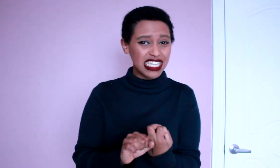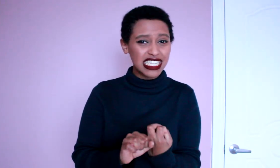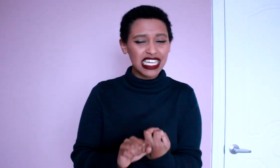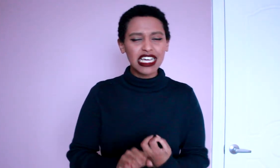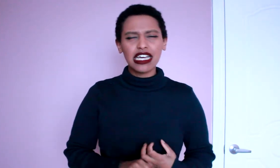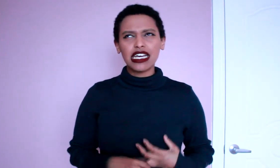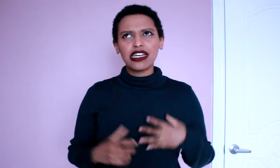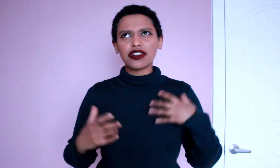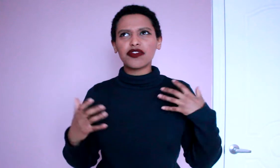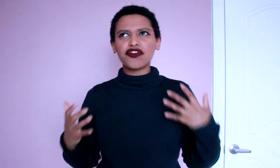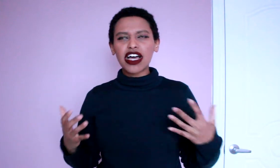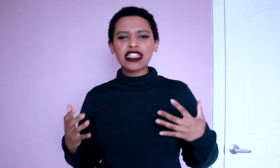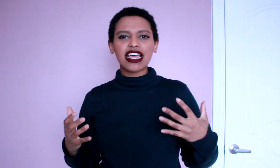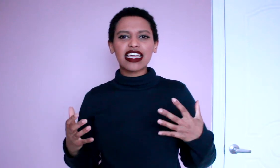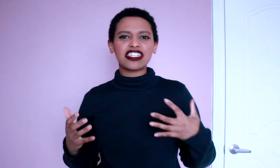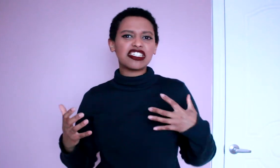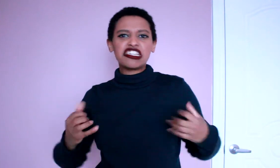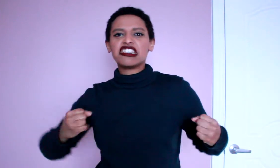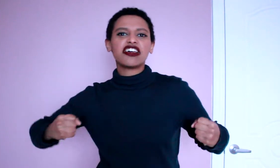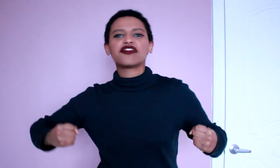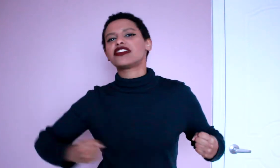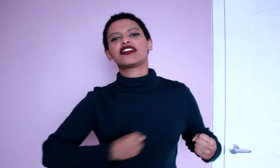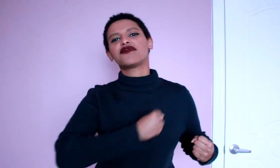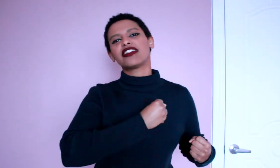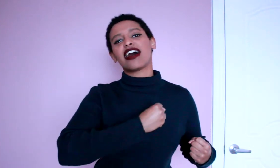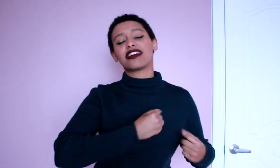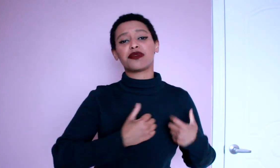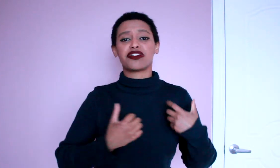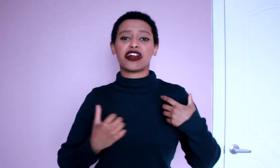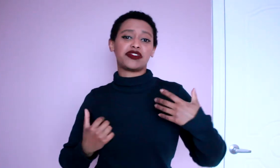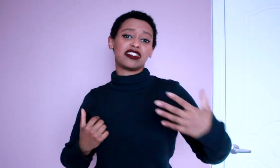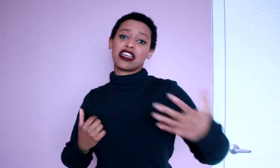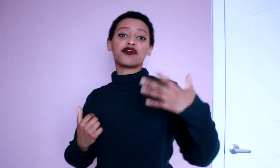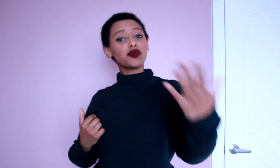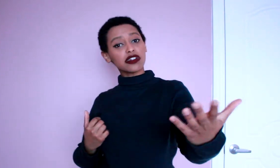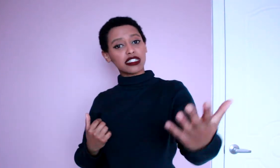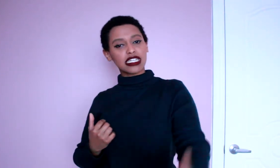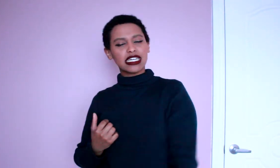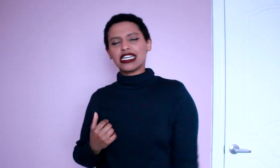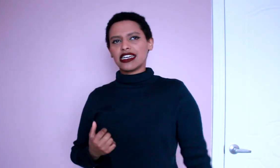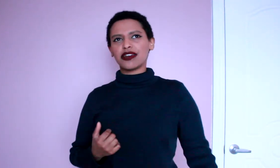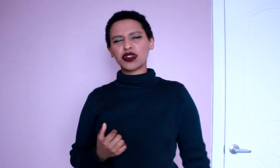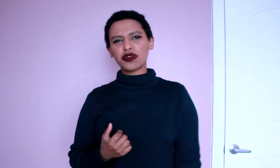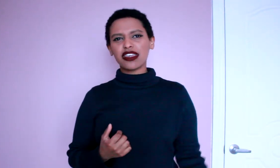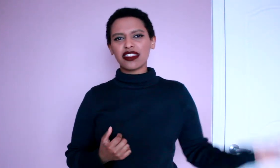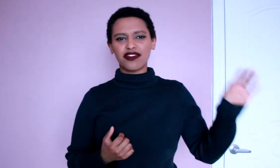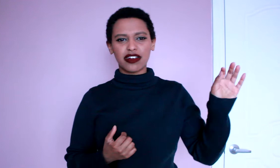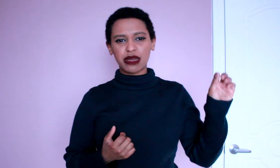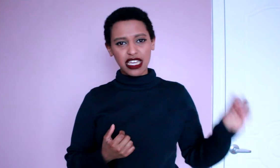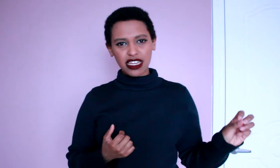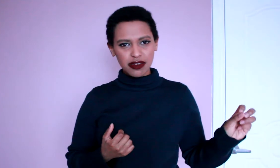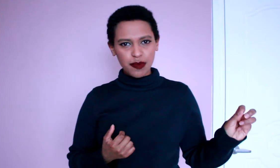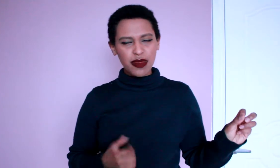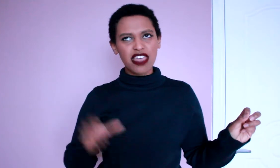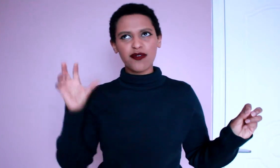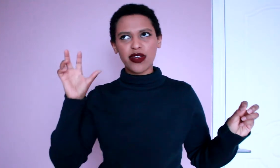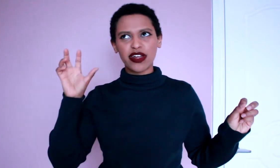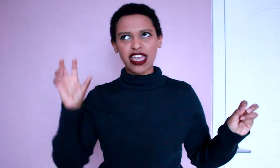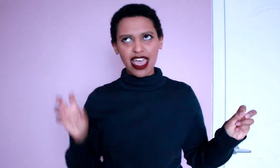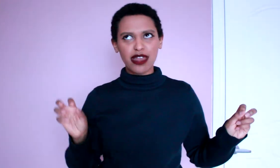so it felt like just another season finale where they're out to save the world. It was only the very beginning and the very end